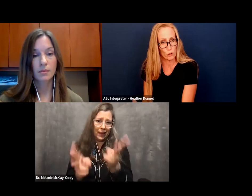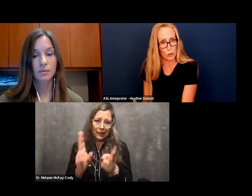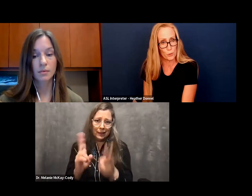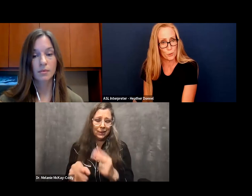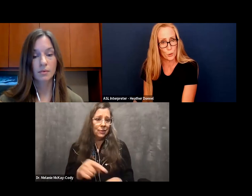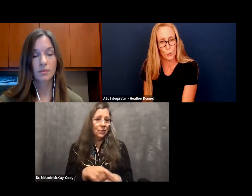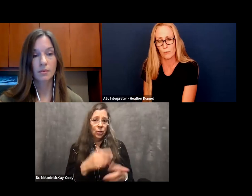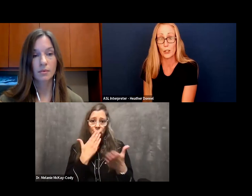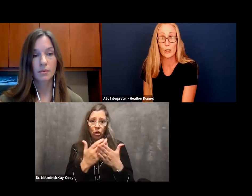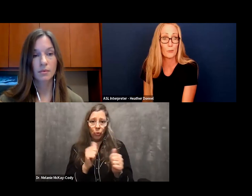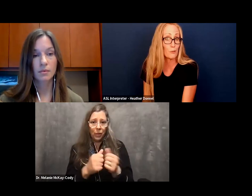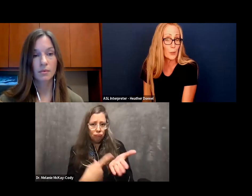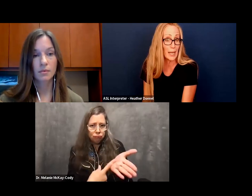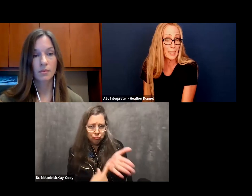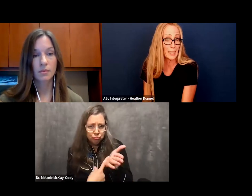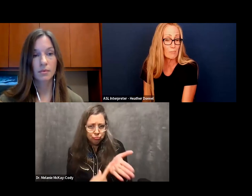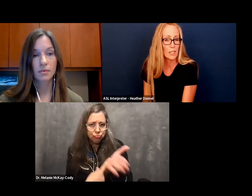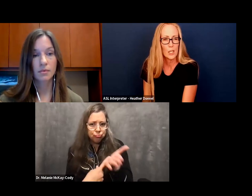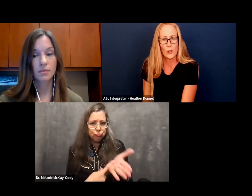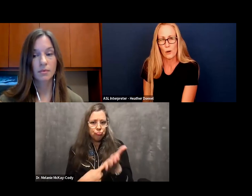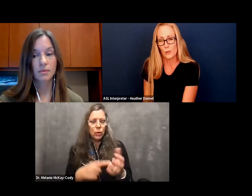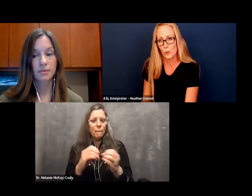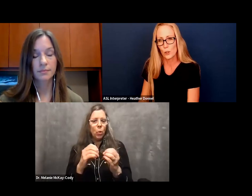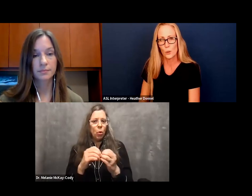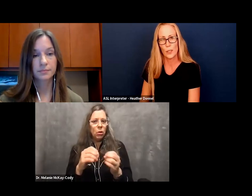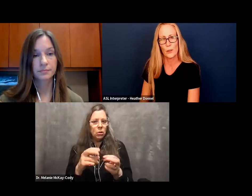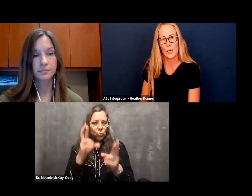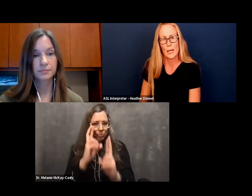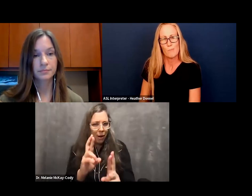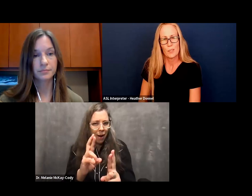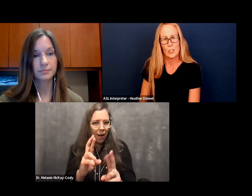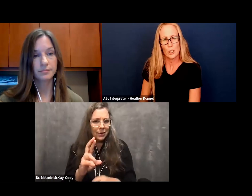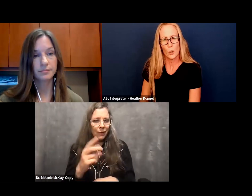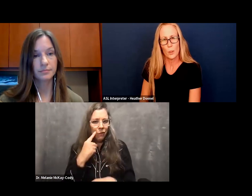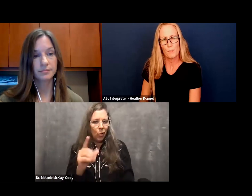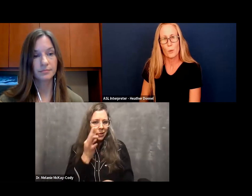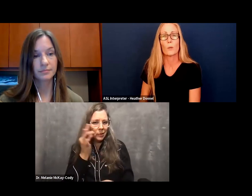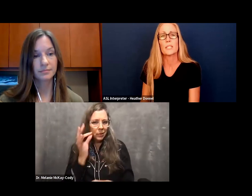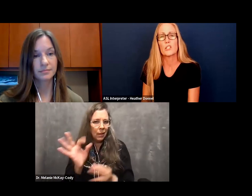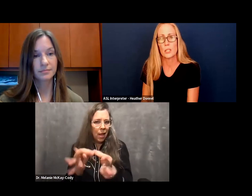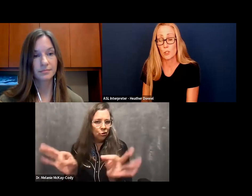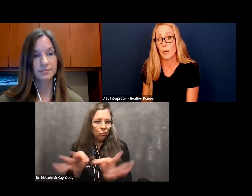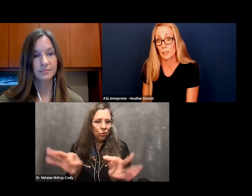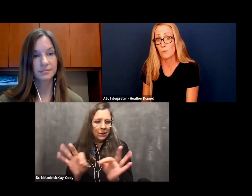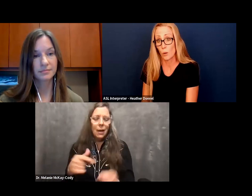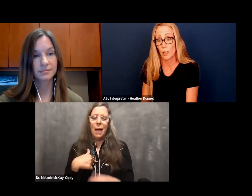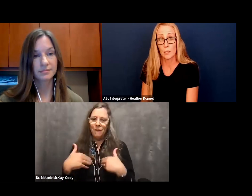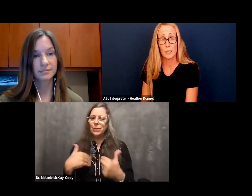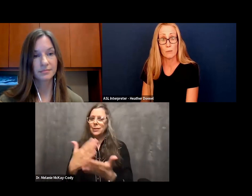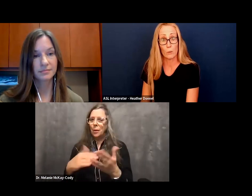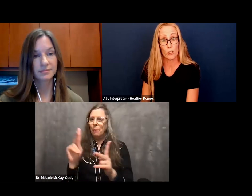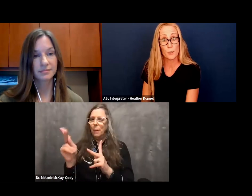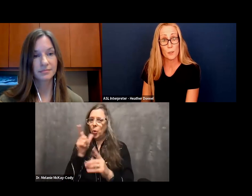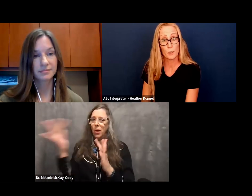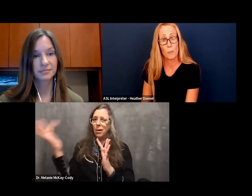researchers who are very good at doing editing. They're also good with, you know, we're teaching them respect for